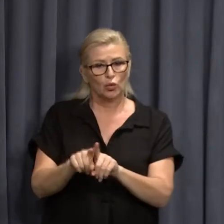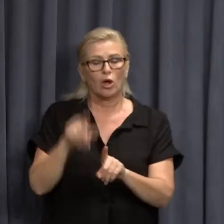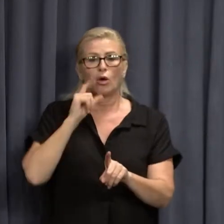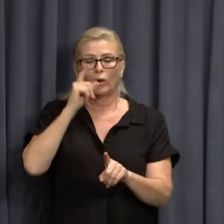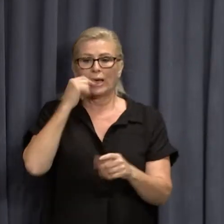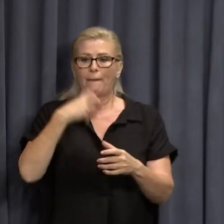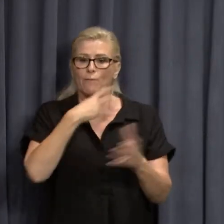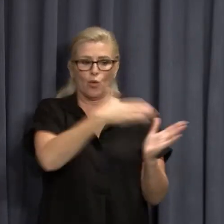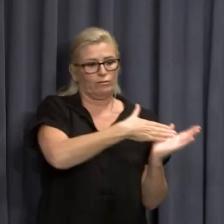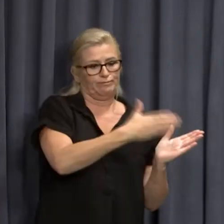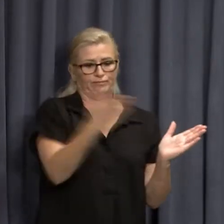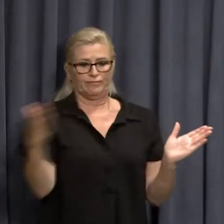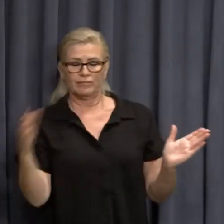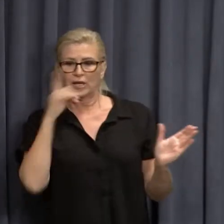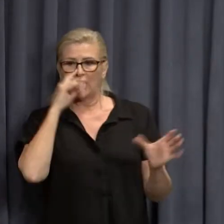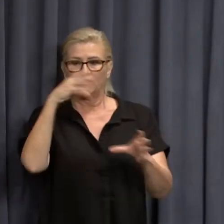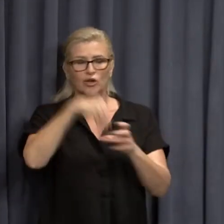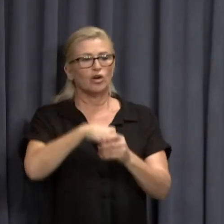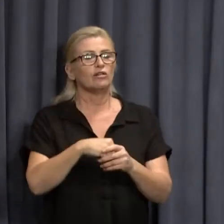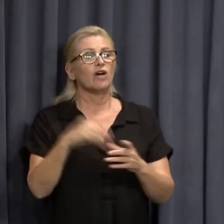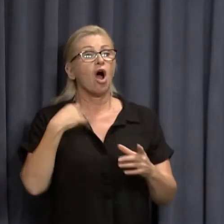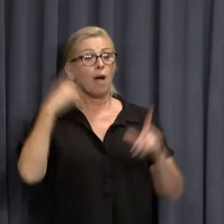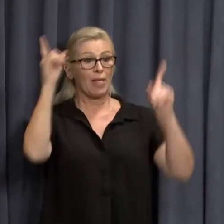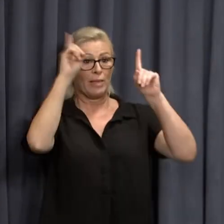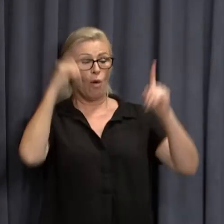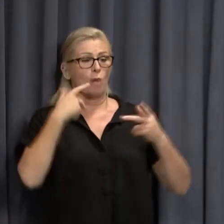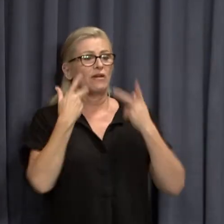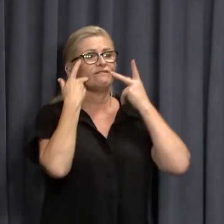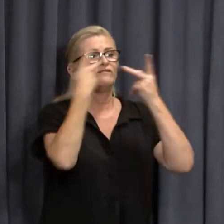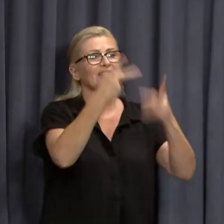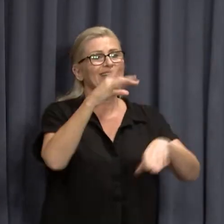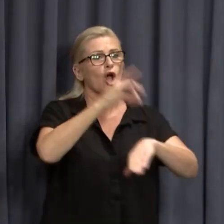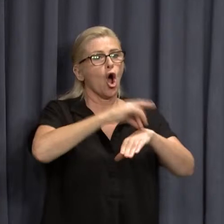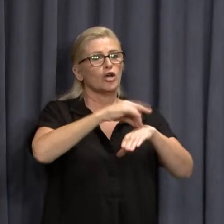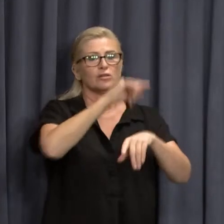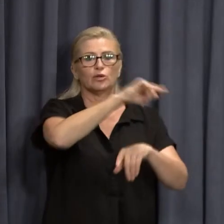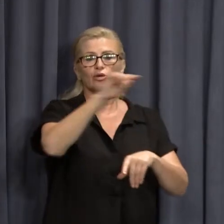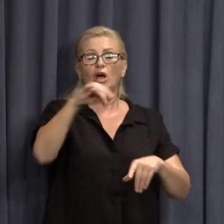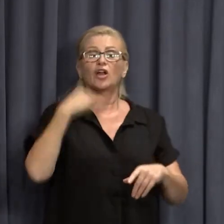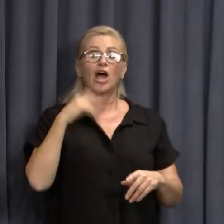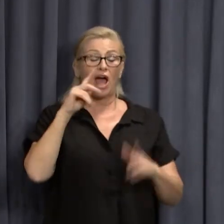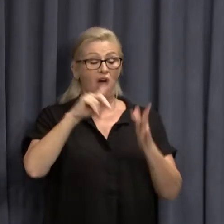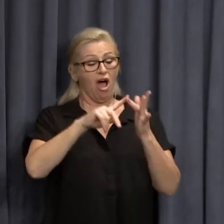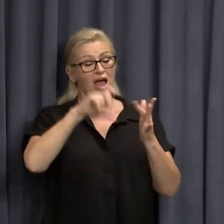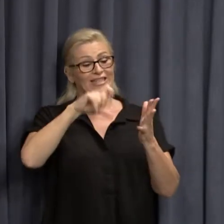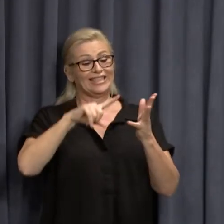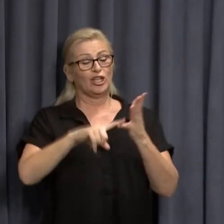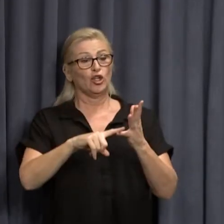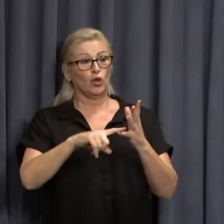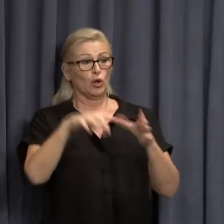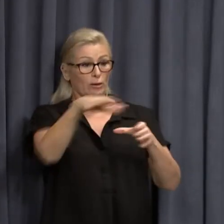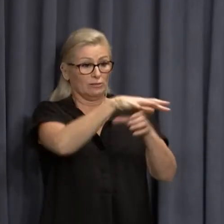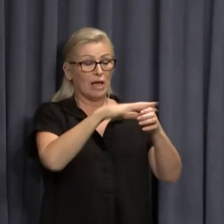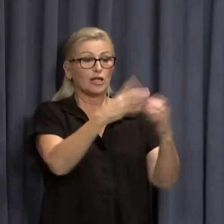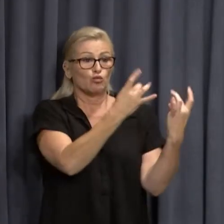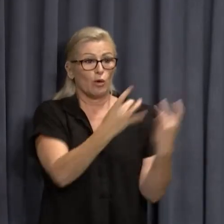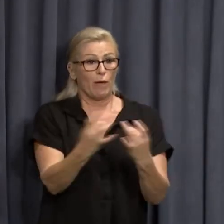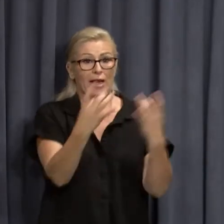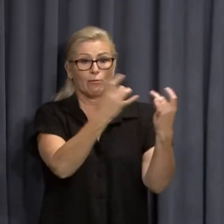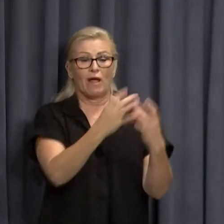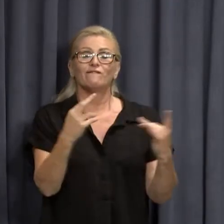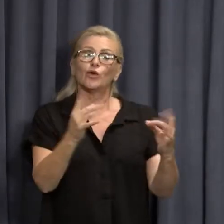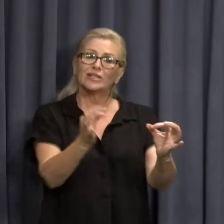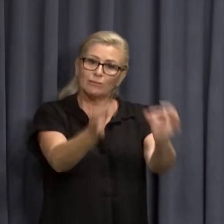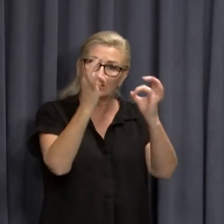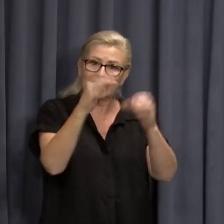that capacity. I'm visiting hospitals at the moment and ICU wards are being prepared as are specific COVID